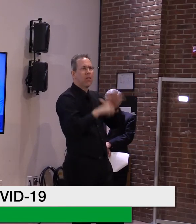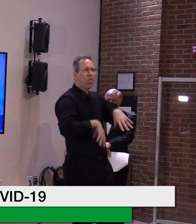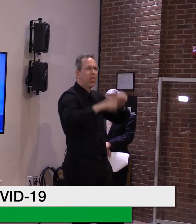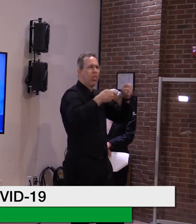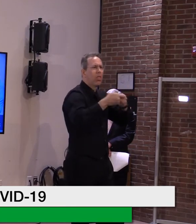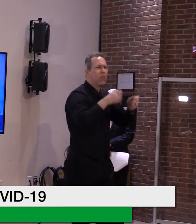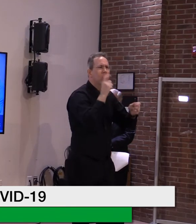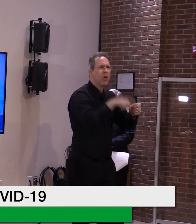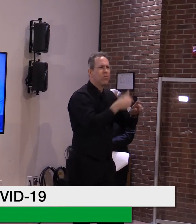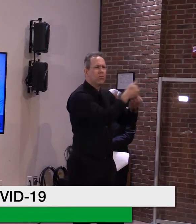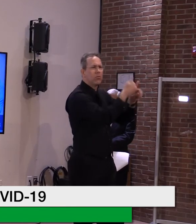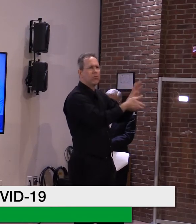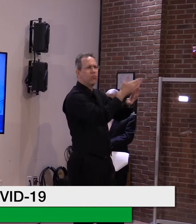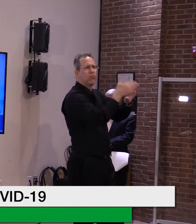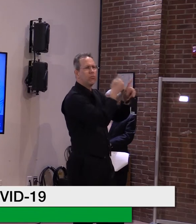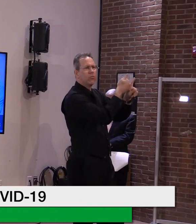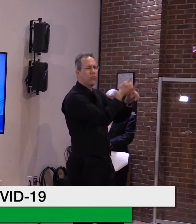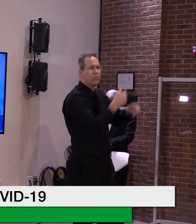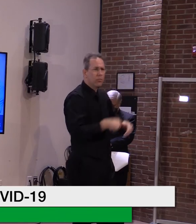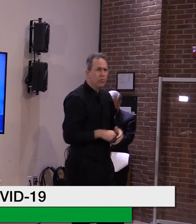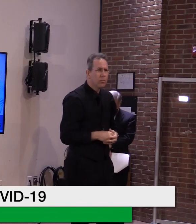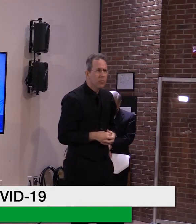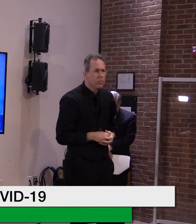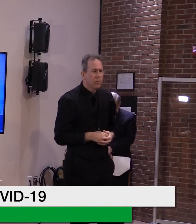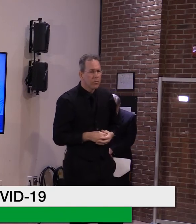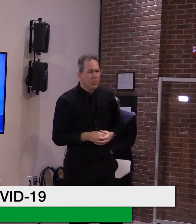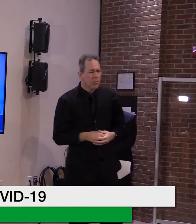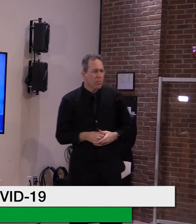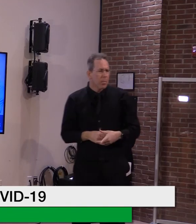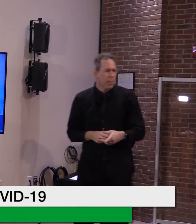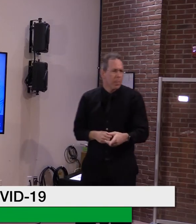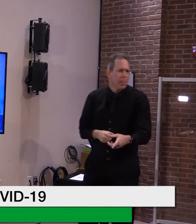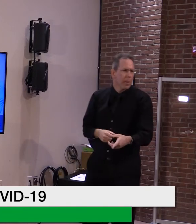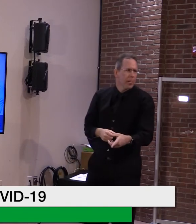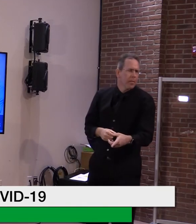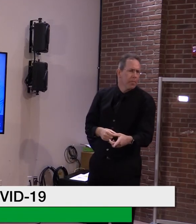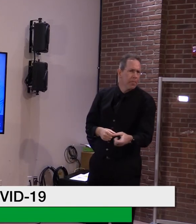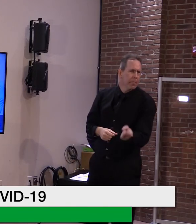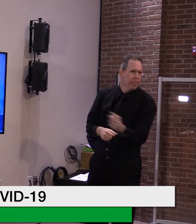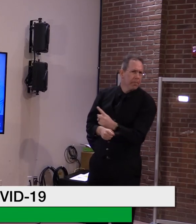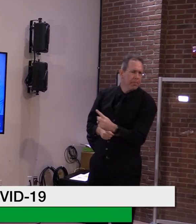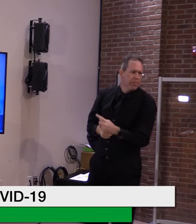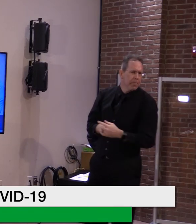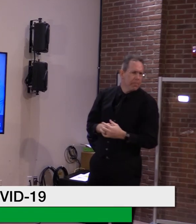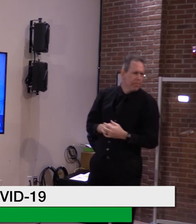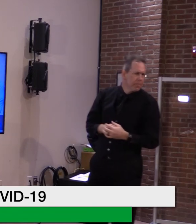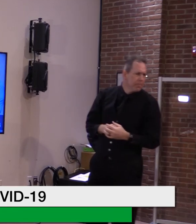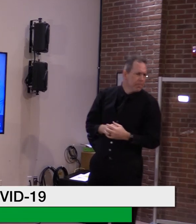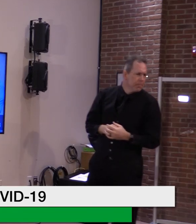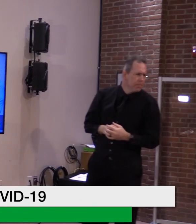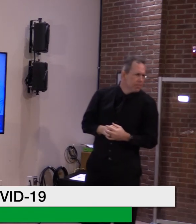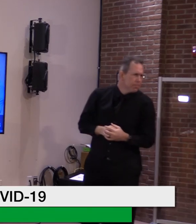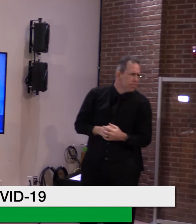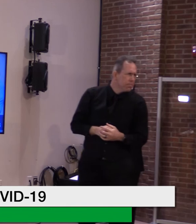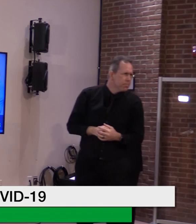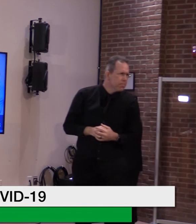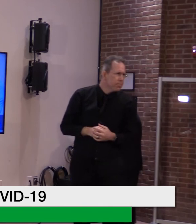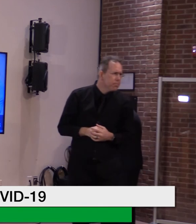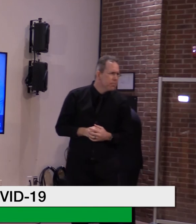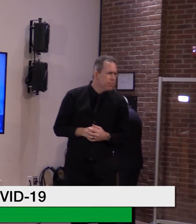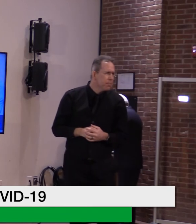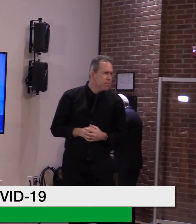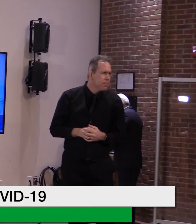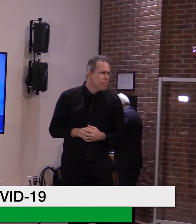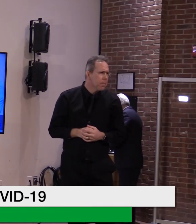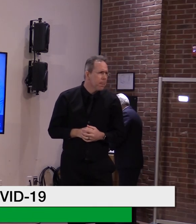Great. And I just wanted to follow up on the state prioritization of the BIPOC community in the vaccine rollout.